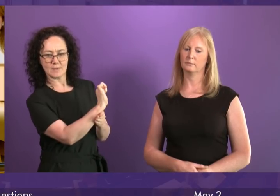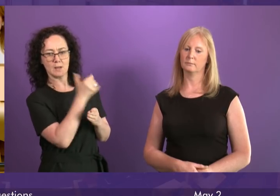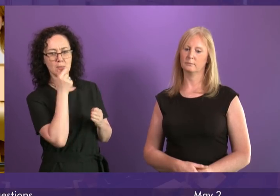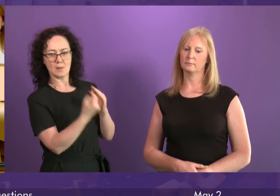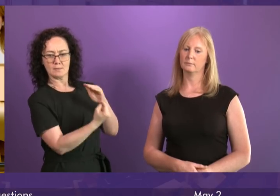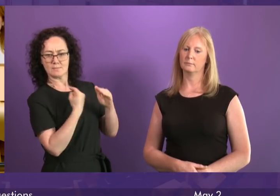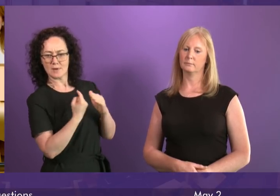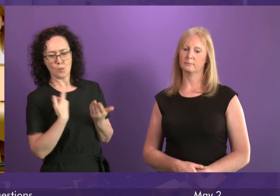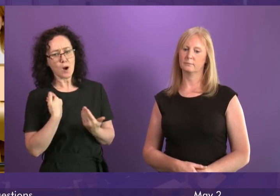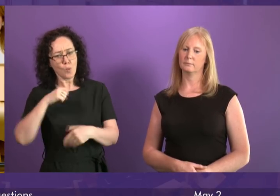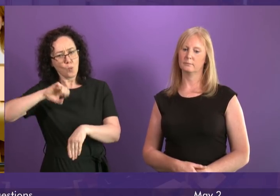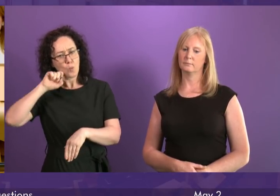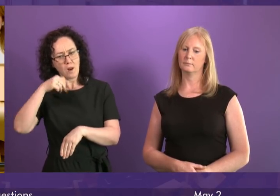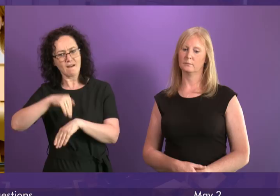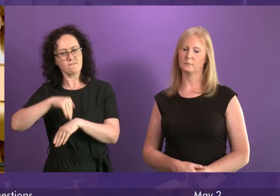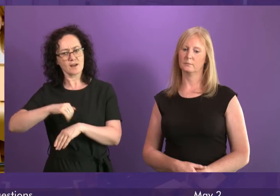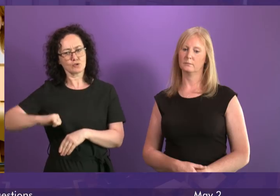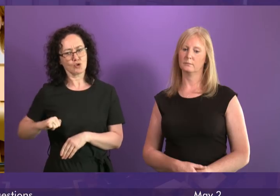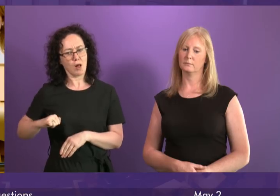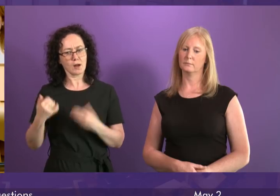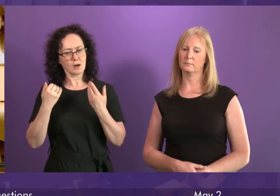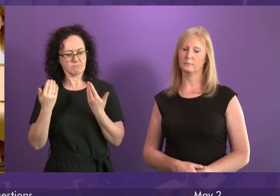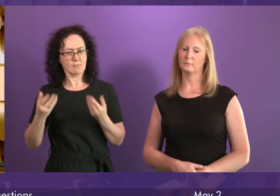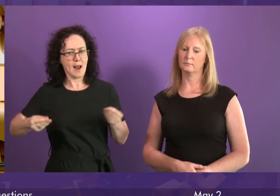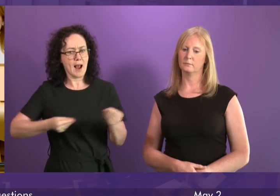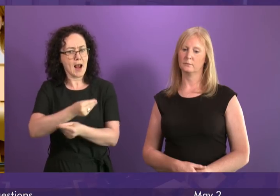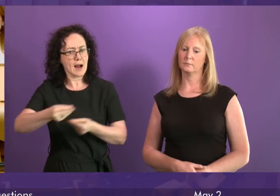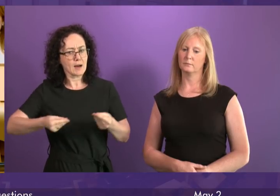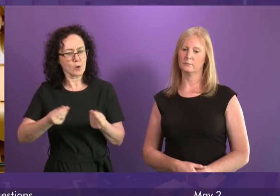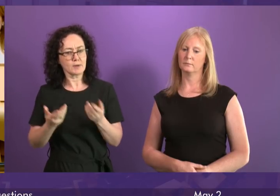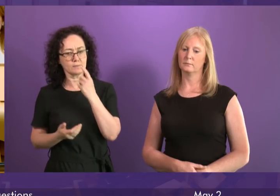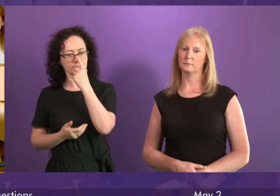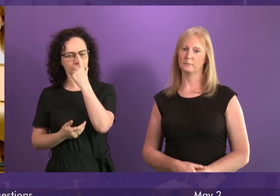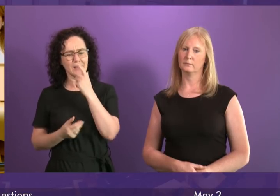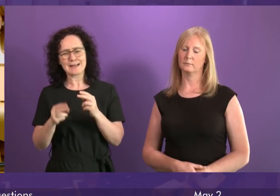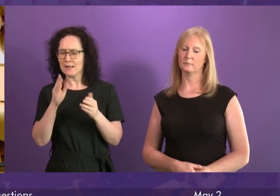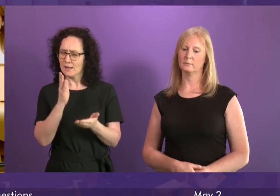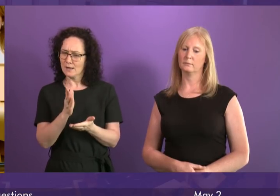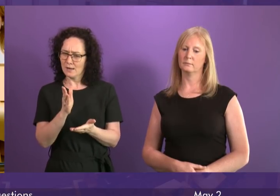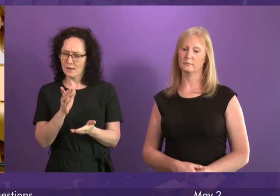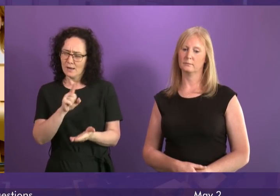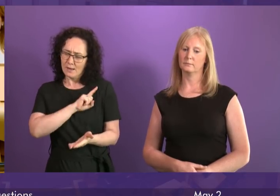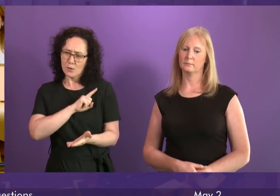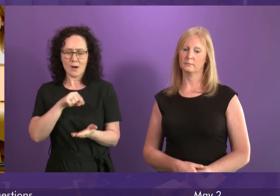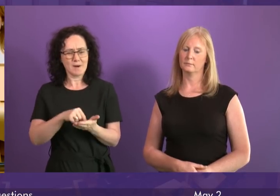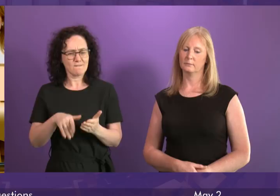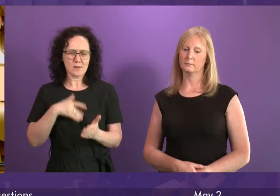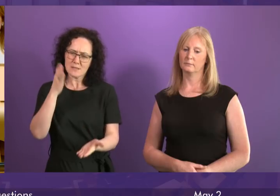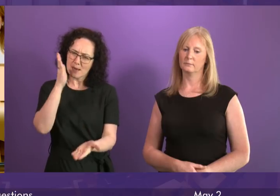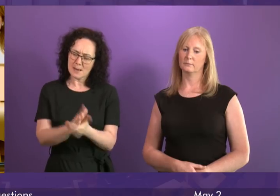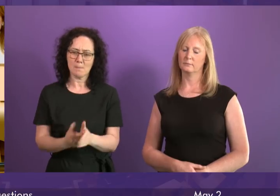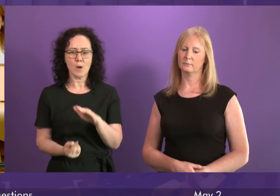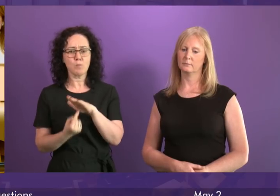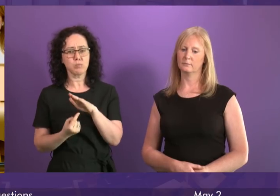economic well-being so I think it's now vital and urgent for this parliament to have the additional powers we need to enable the design of